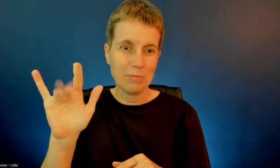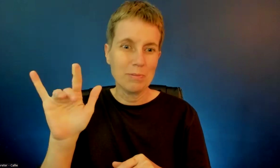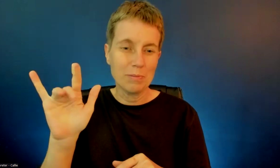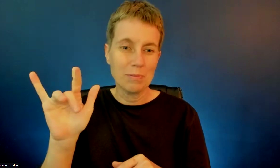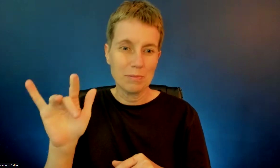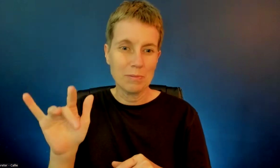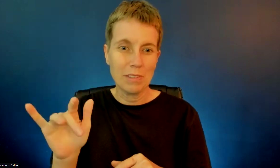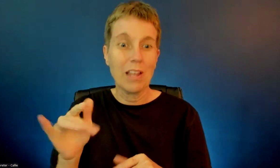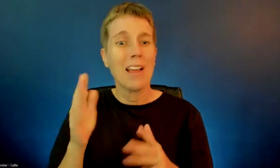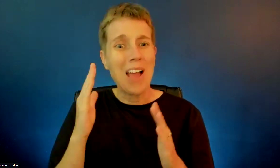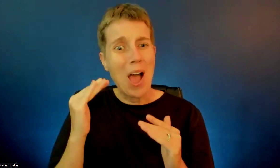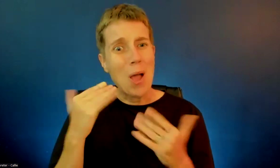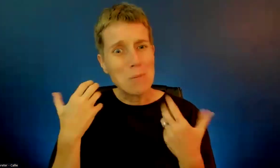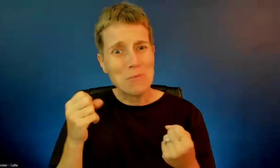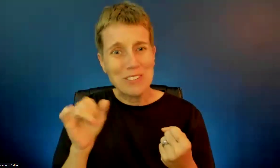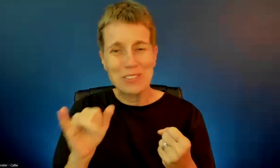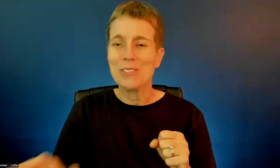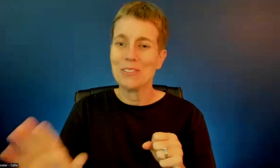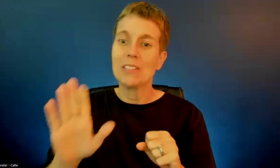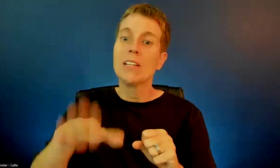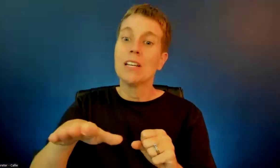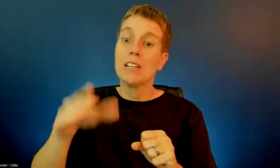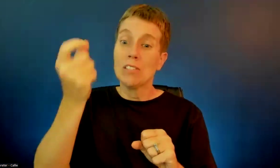Has to be before three on a Monday. Right.